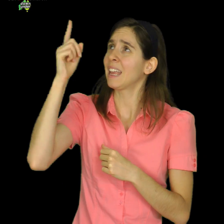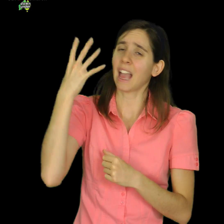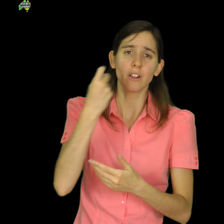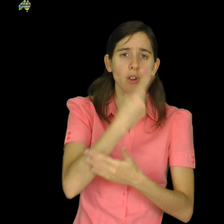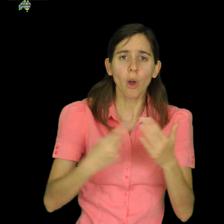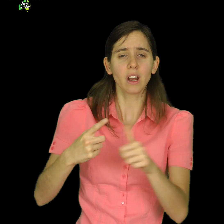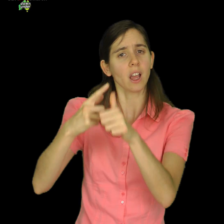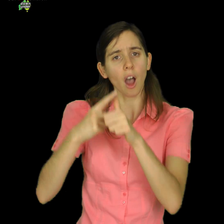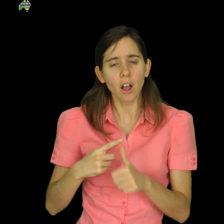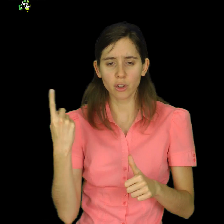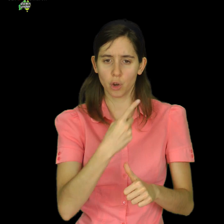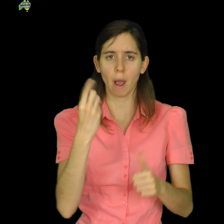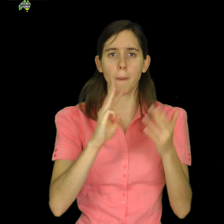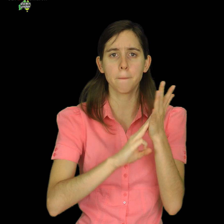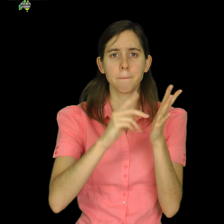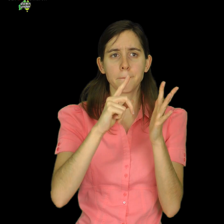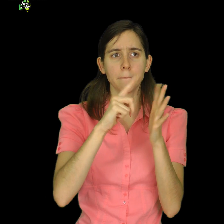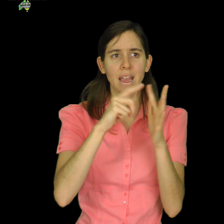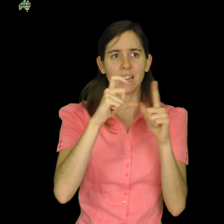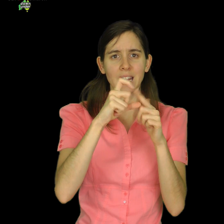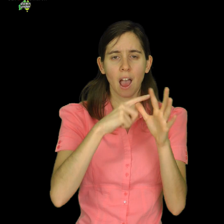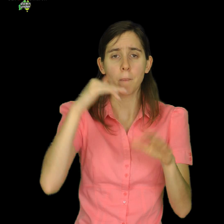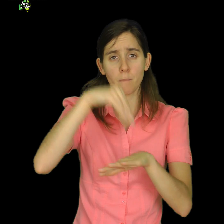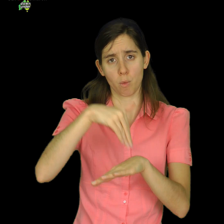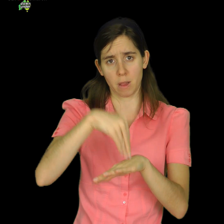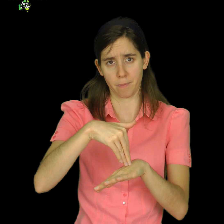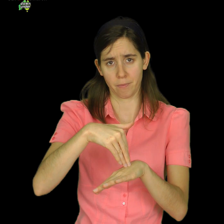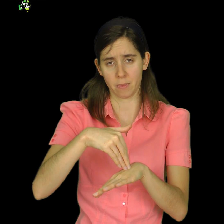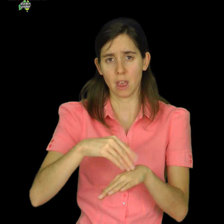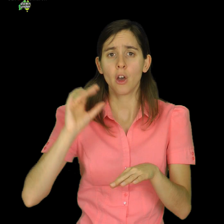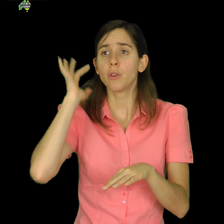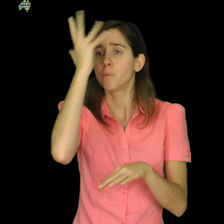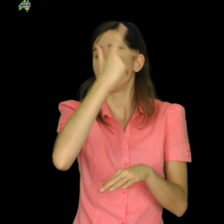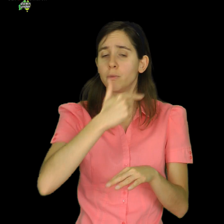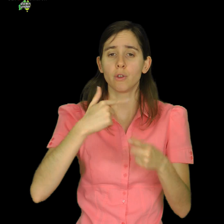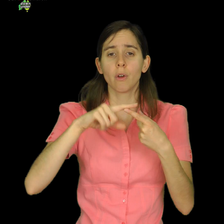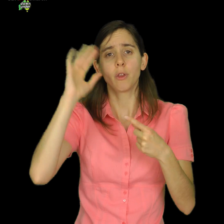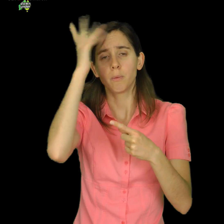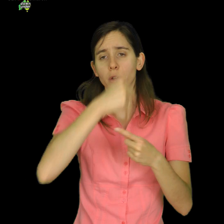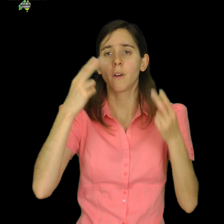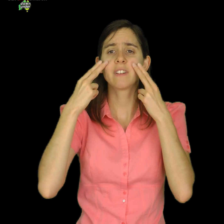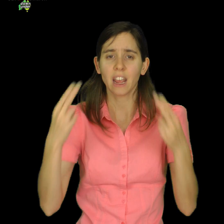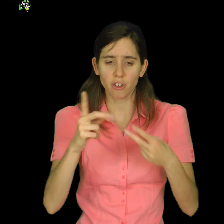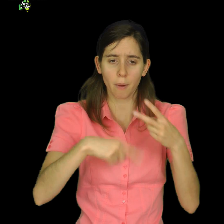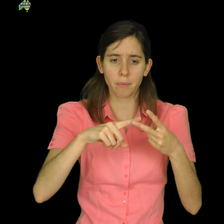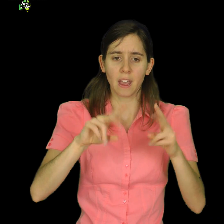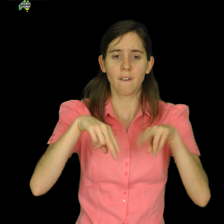our media saturation problem. The beauty of nature, the joy of family relationships, tasty and nutritious food,